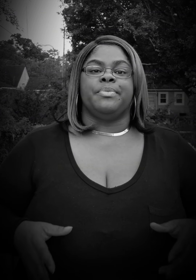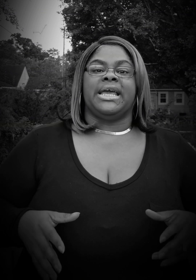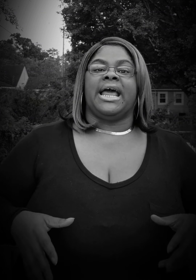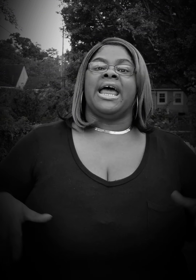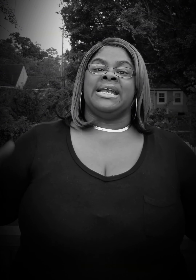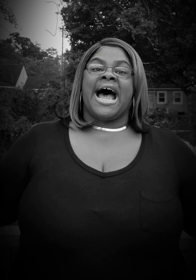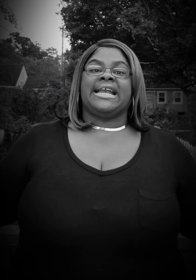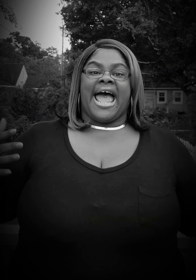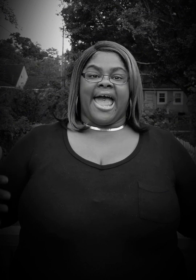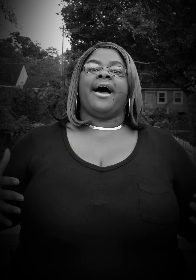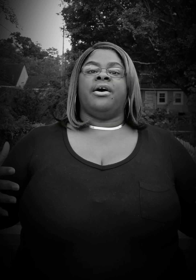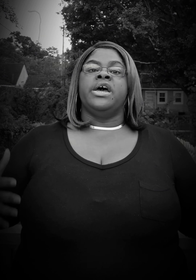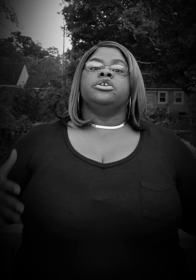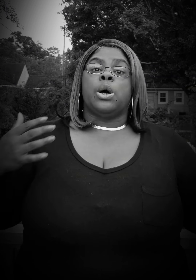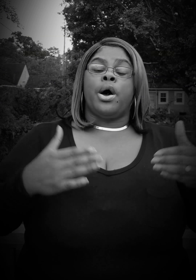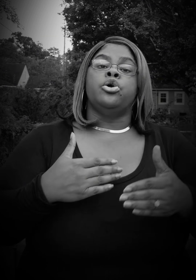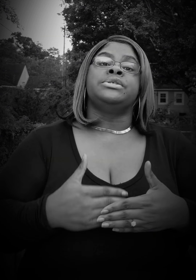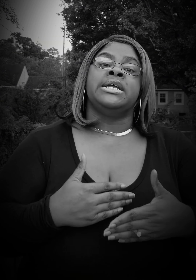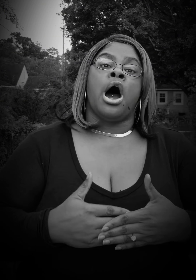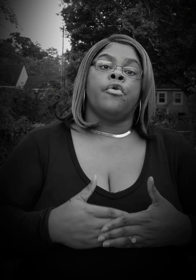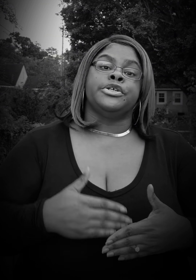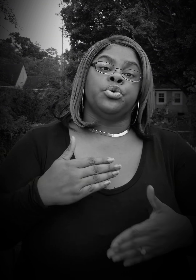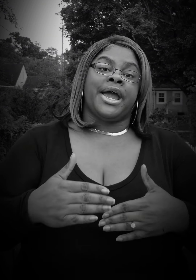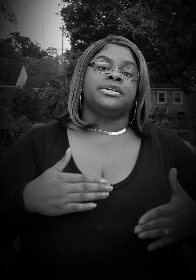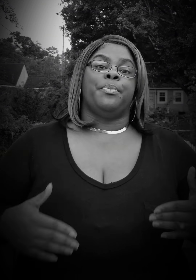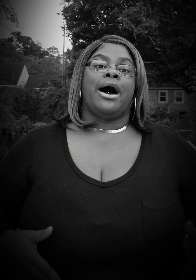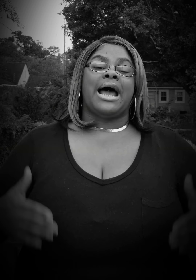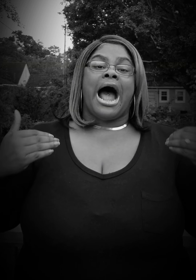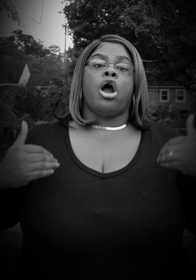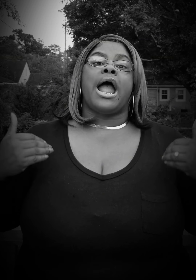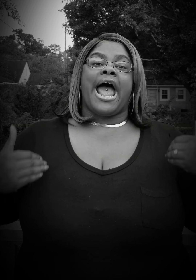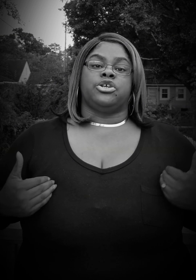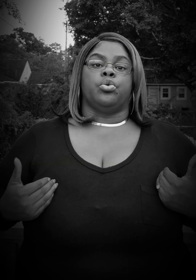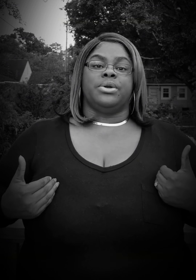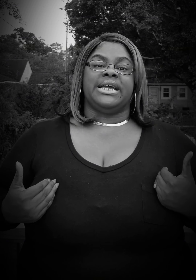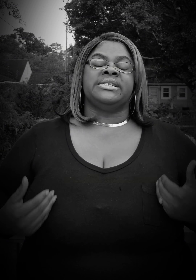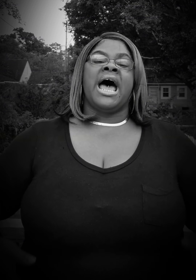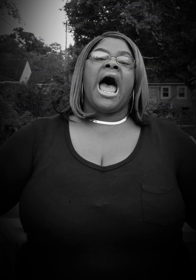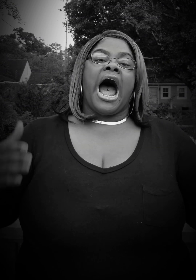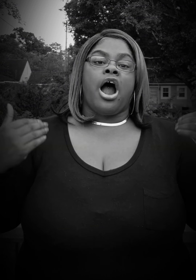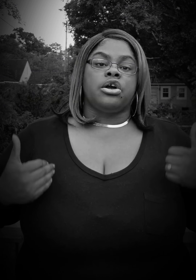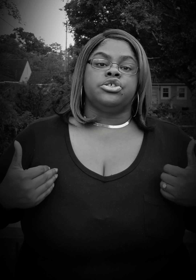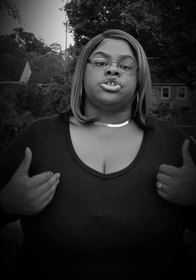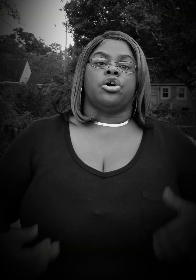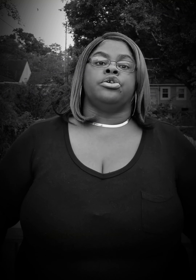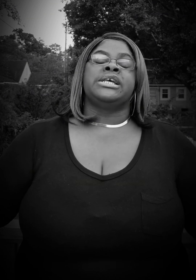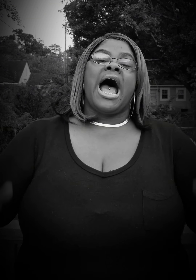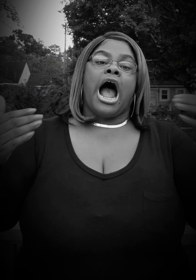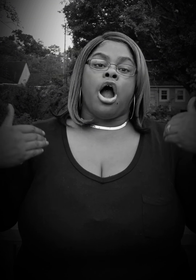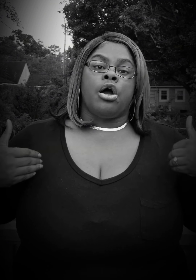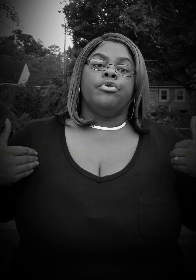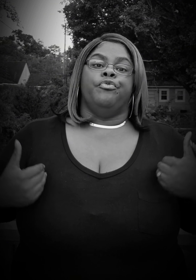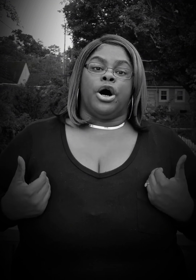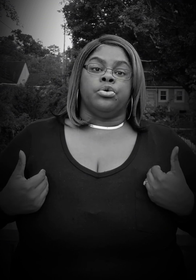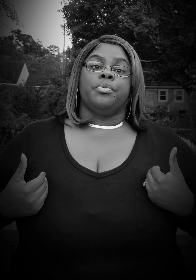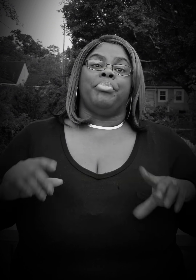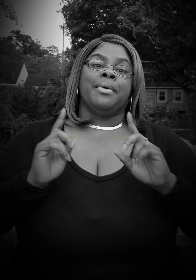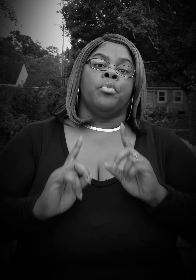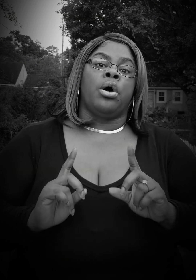again and not have someone who's in office who cares about our actual needs, our concerns, our vote being more